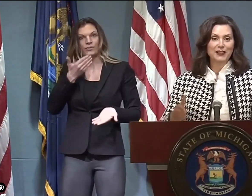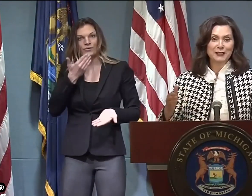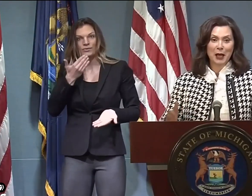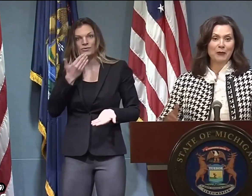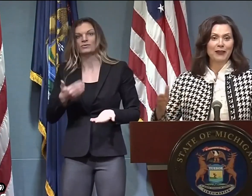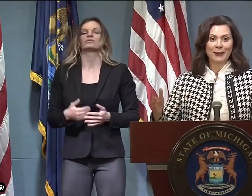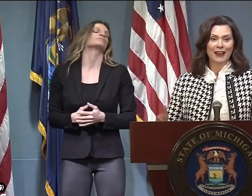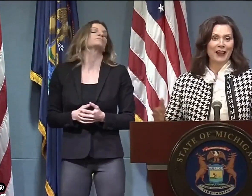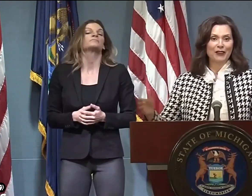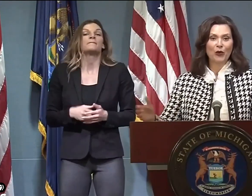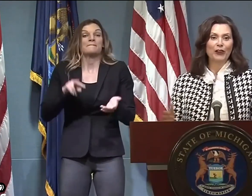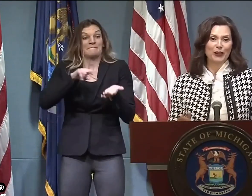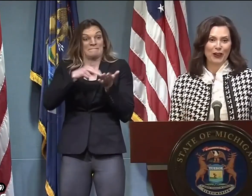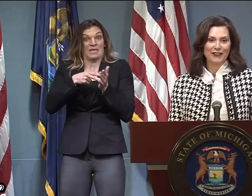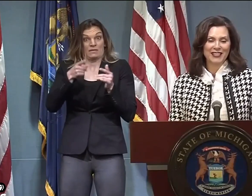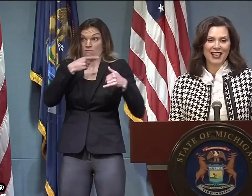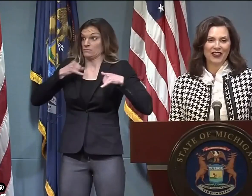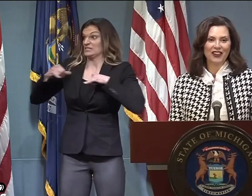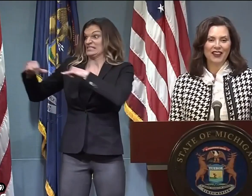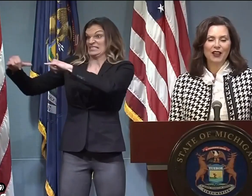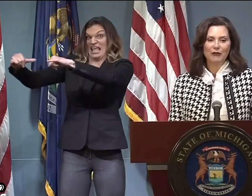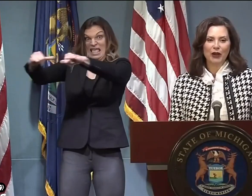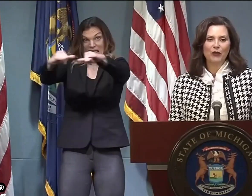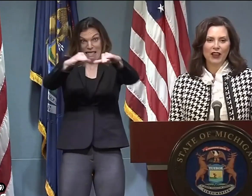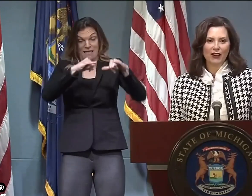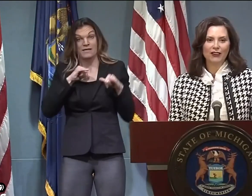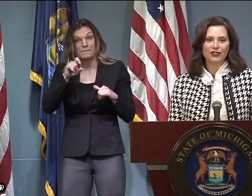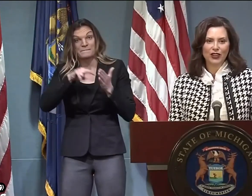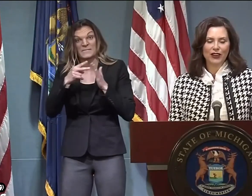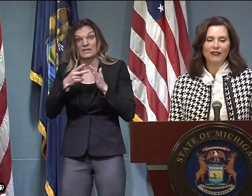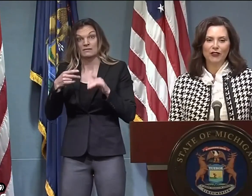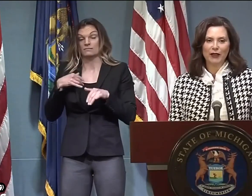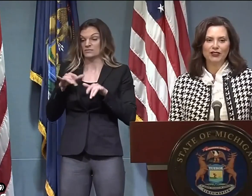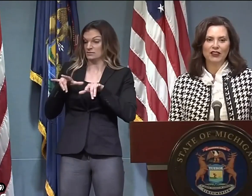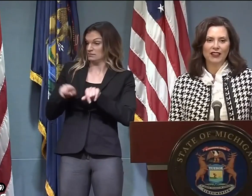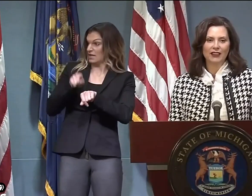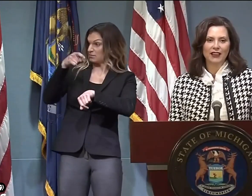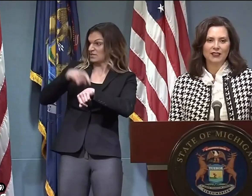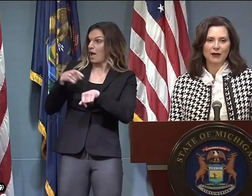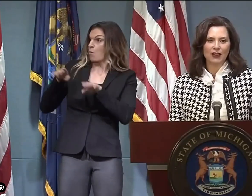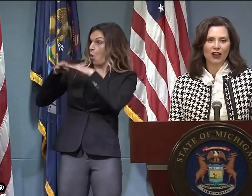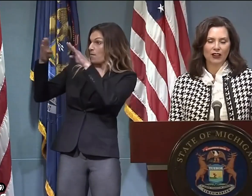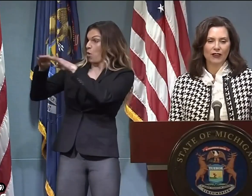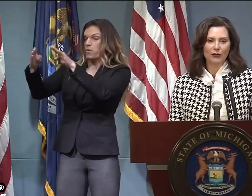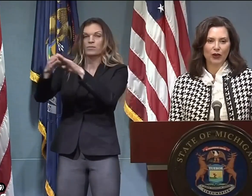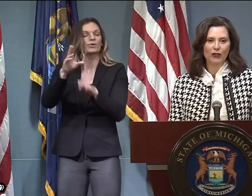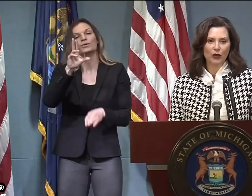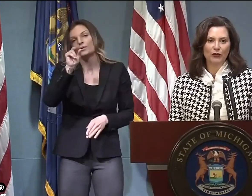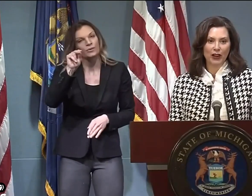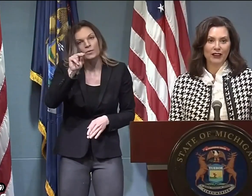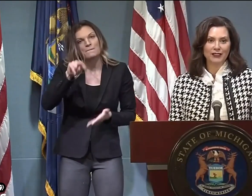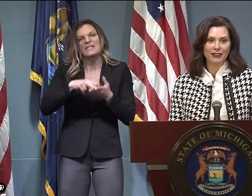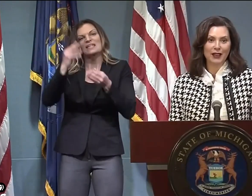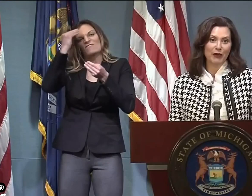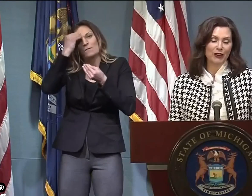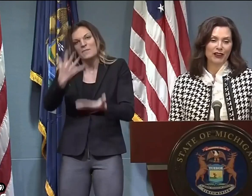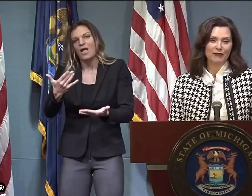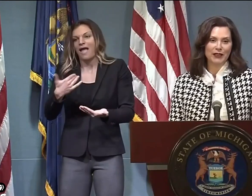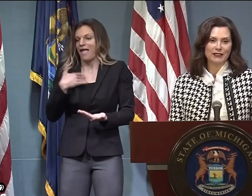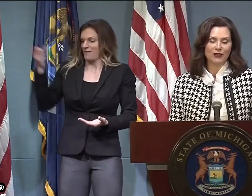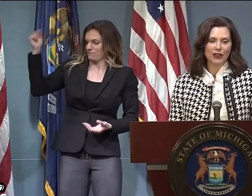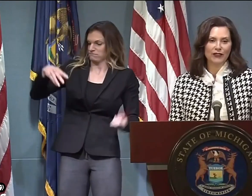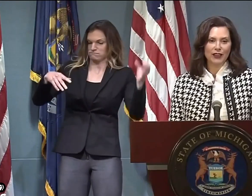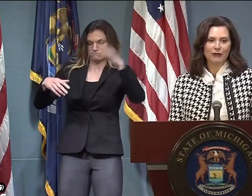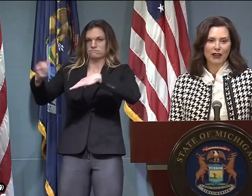this whole region takes every step choreographed together. But we are sharing information. I think that it's made